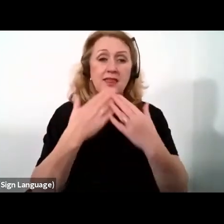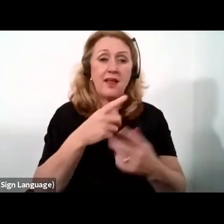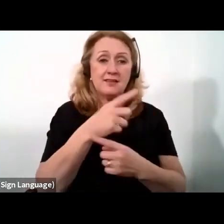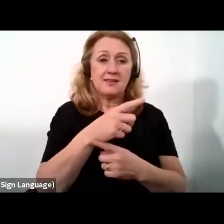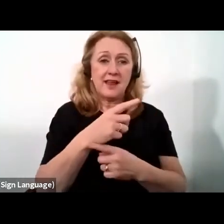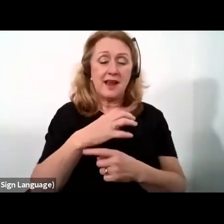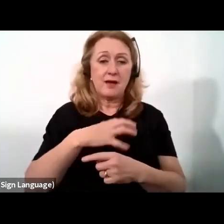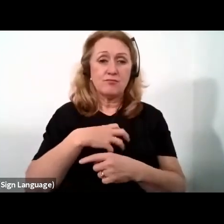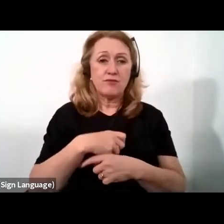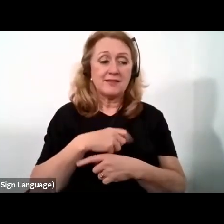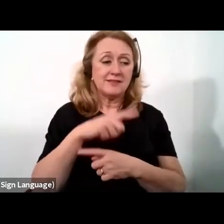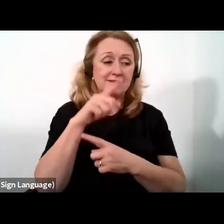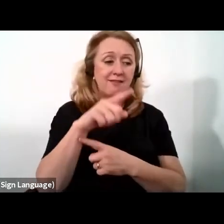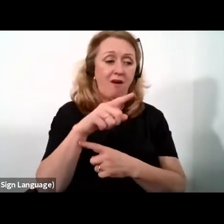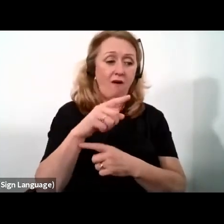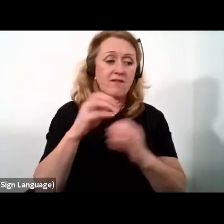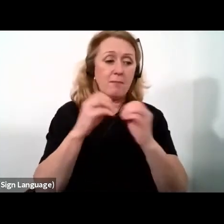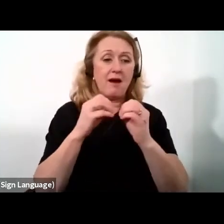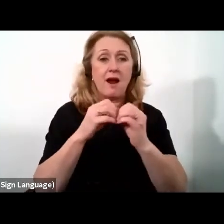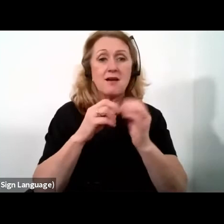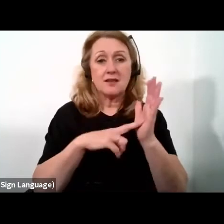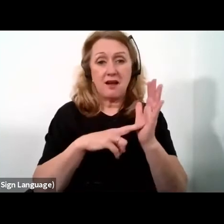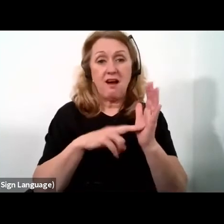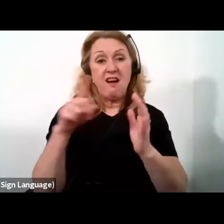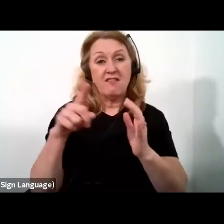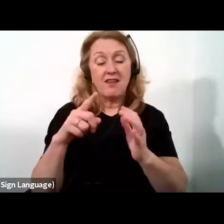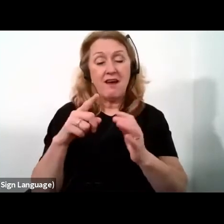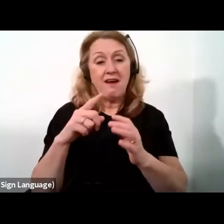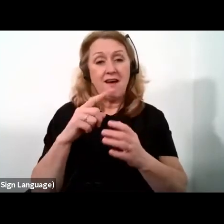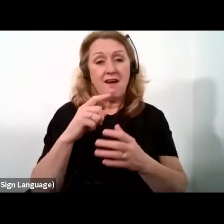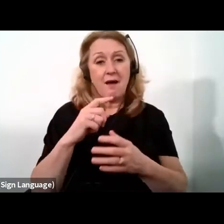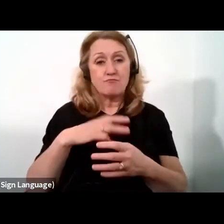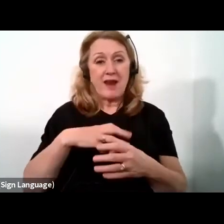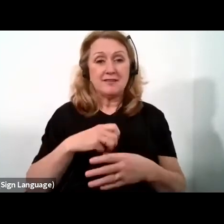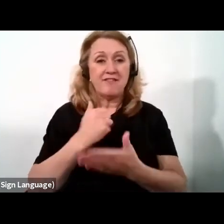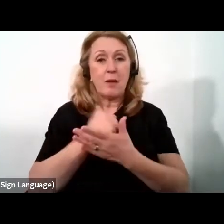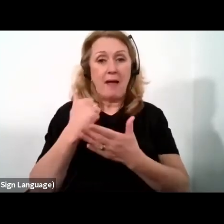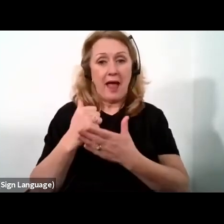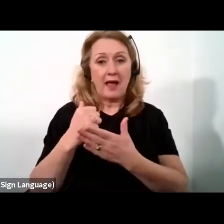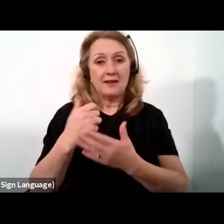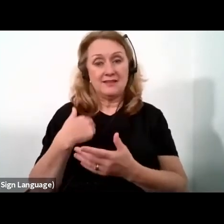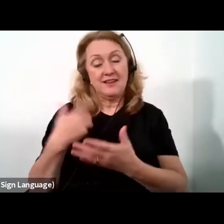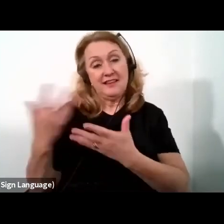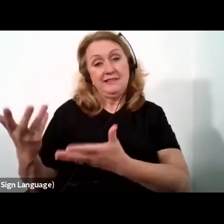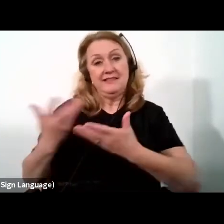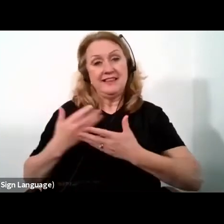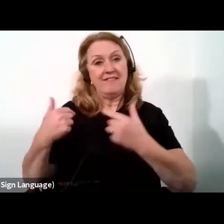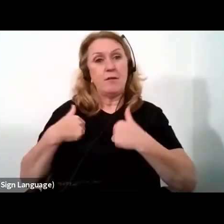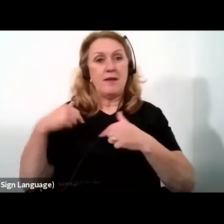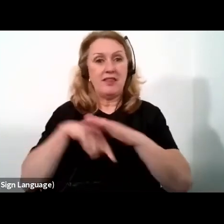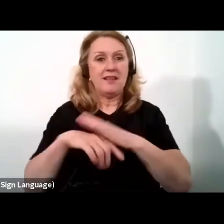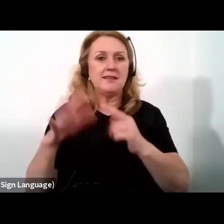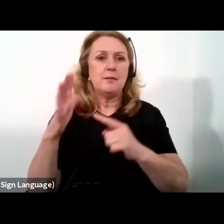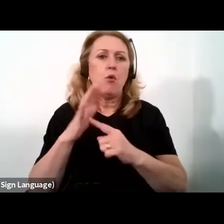President of the Afraxin Bank, and Dr. Hippolyt Fokak for associating me with this important event.